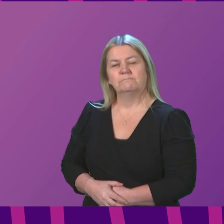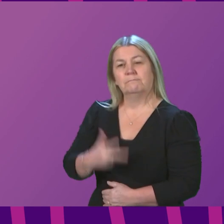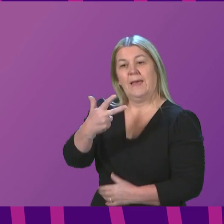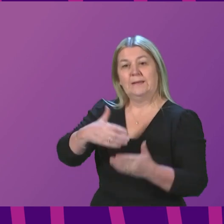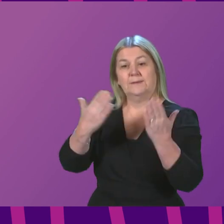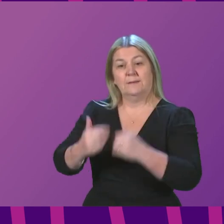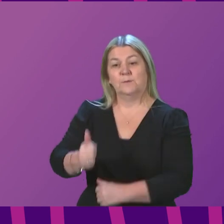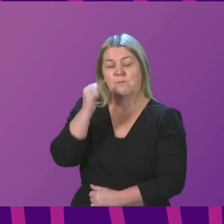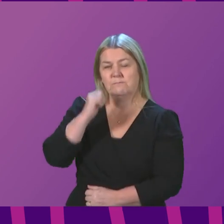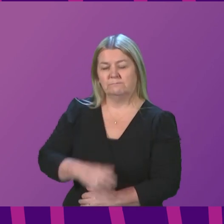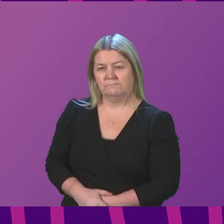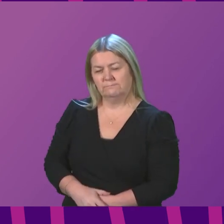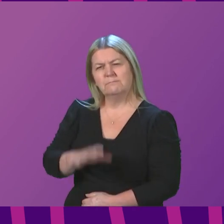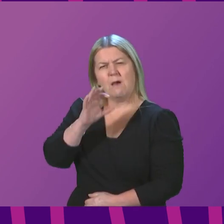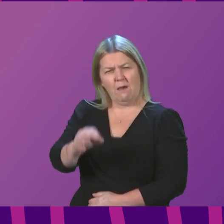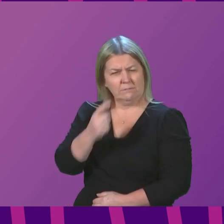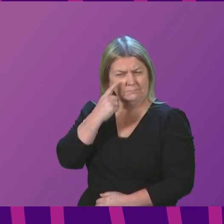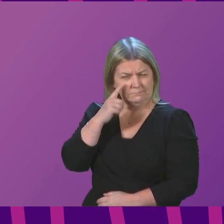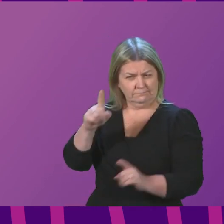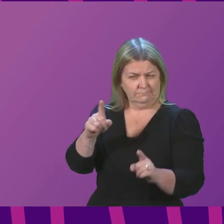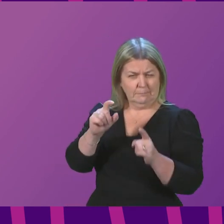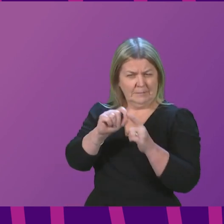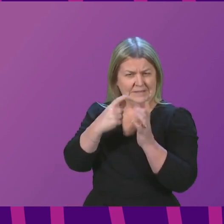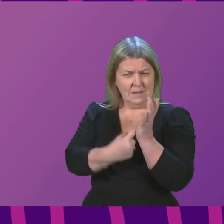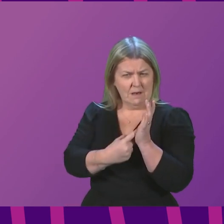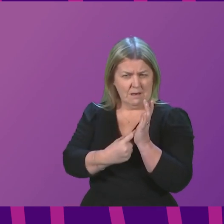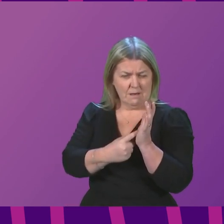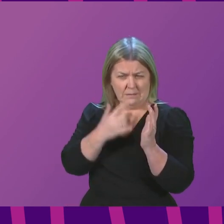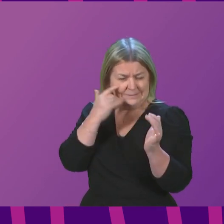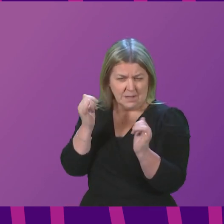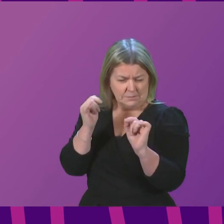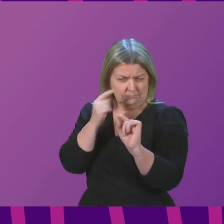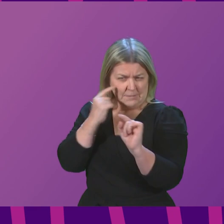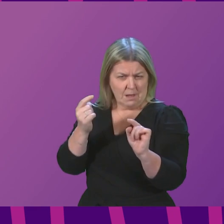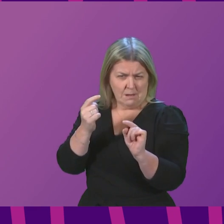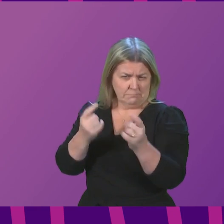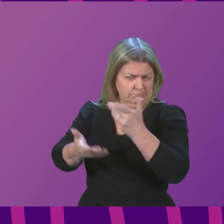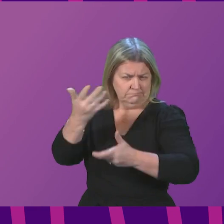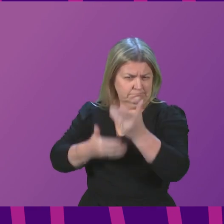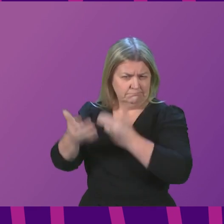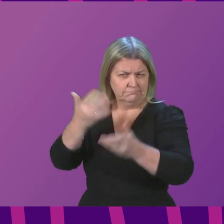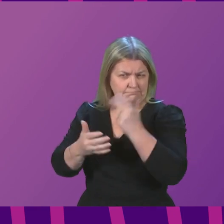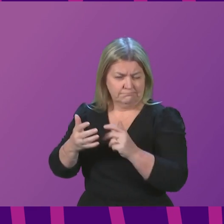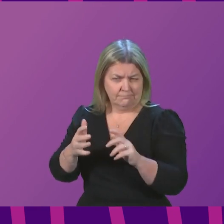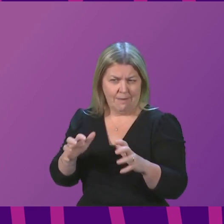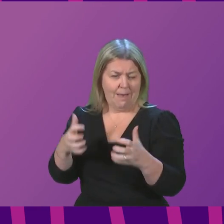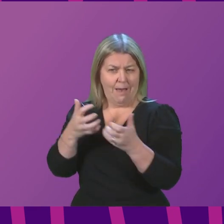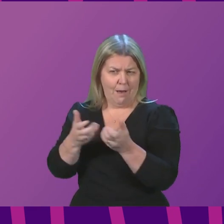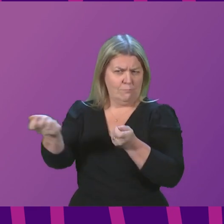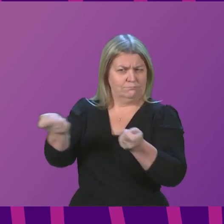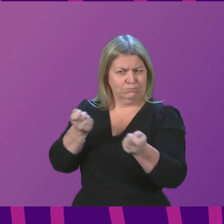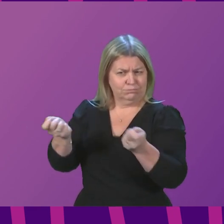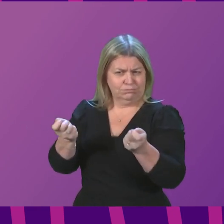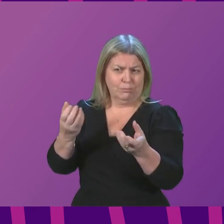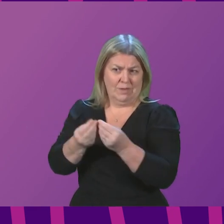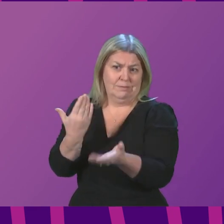to set out our national capacity for PCR testing, and how that would be expanded to deal with a surge in demand. As we have heard already